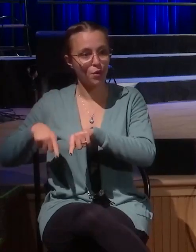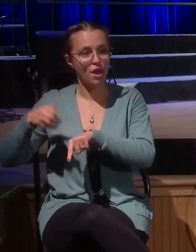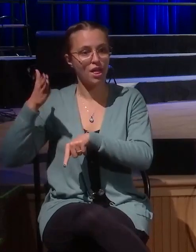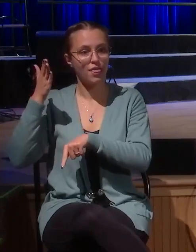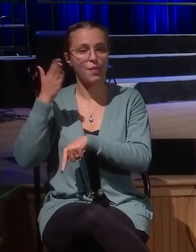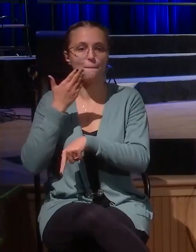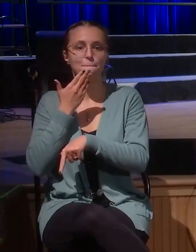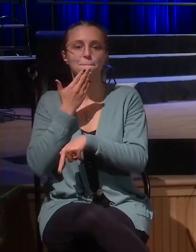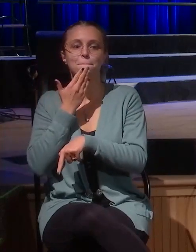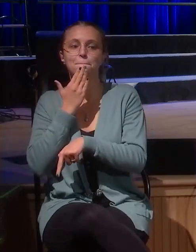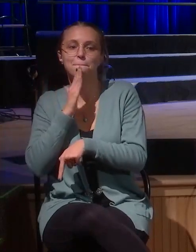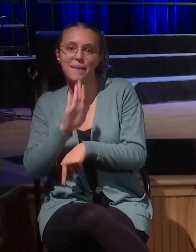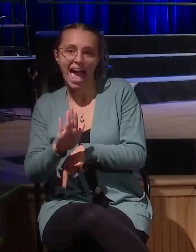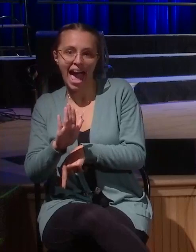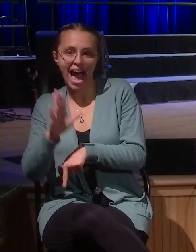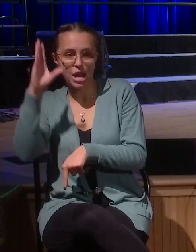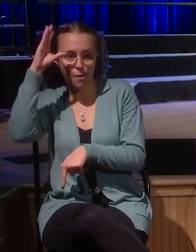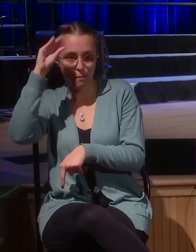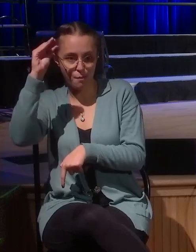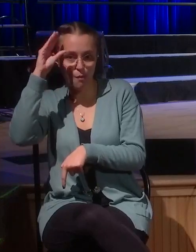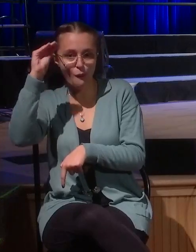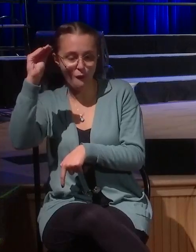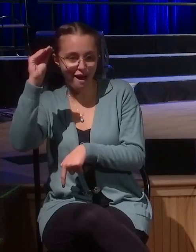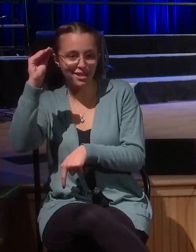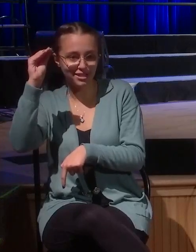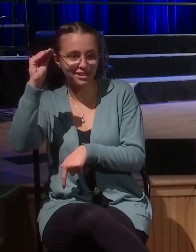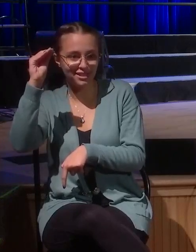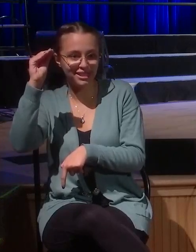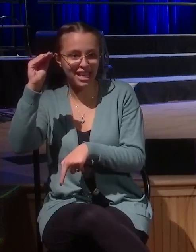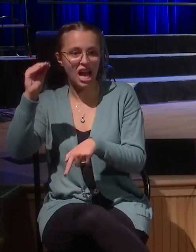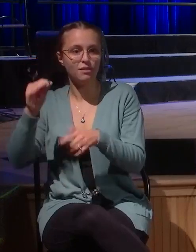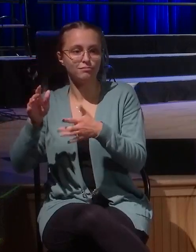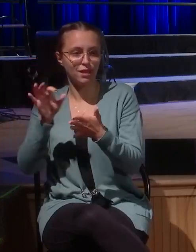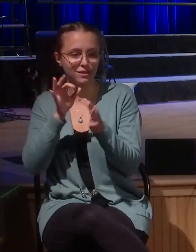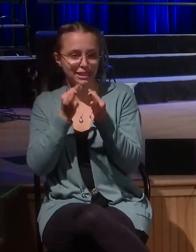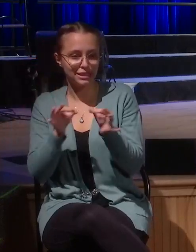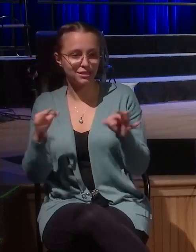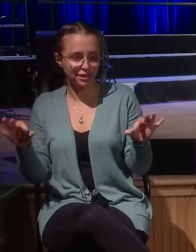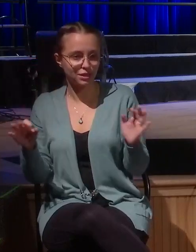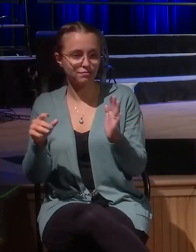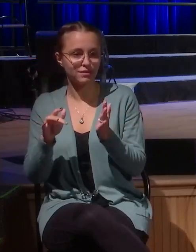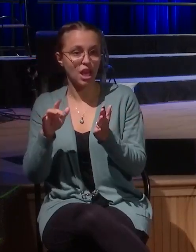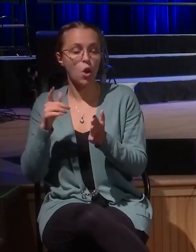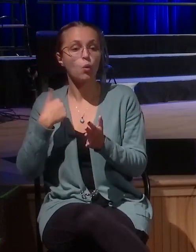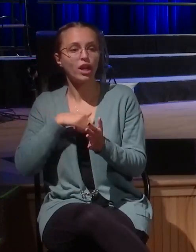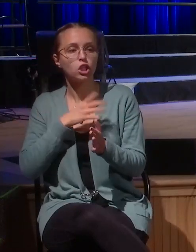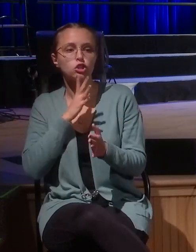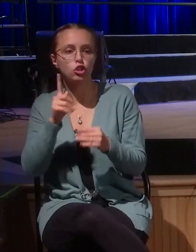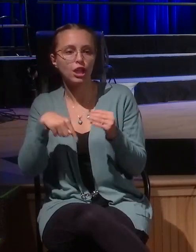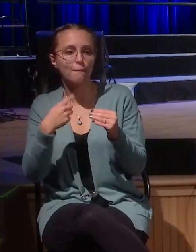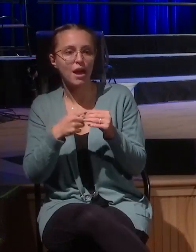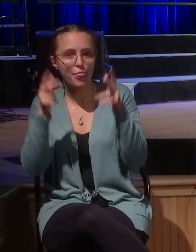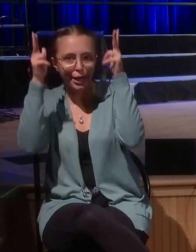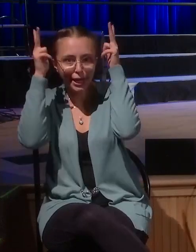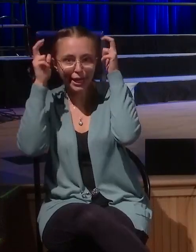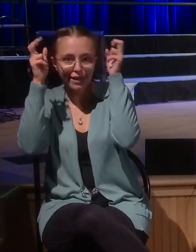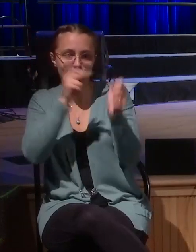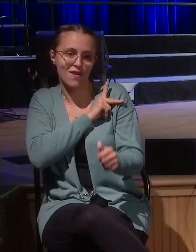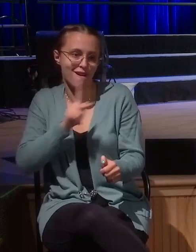a good—these are bad men, all right? Bad people that were the evil kings, and yet every time there's a story with an evil king